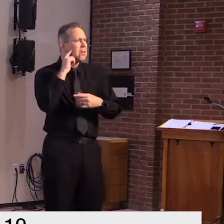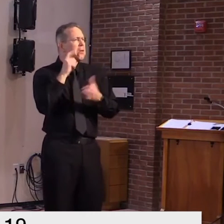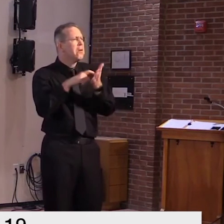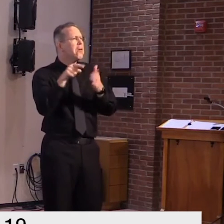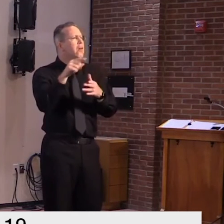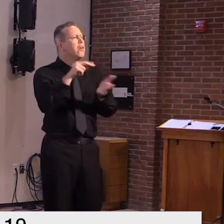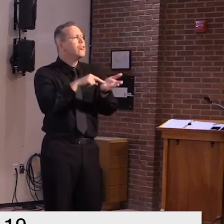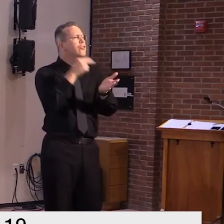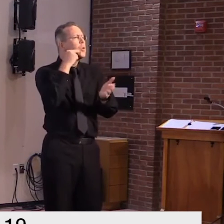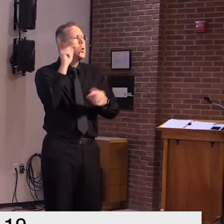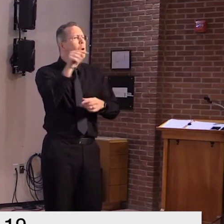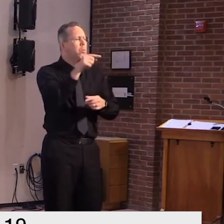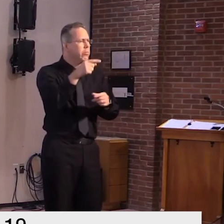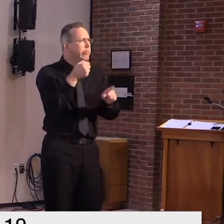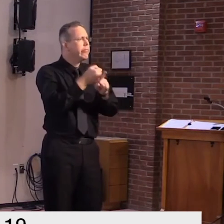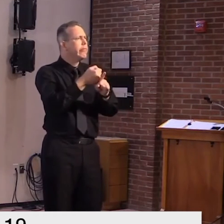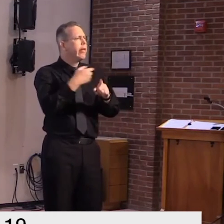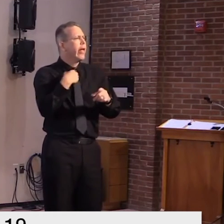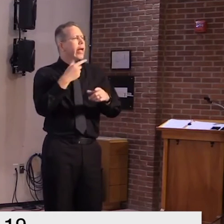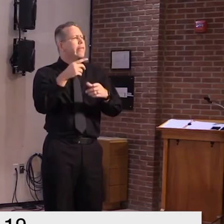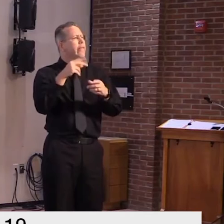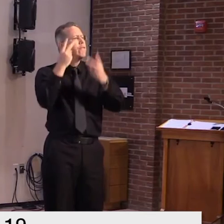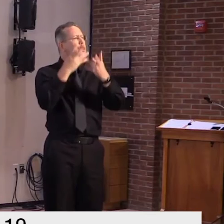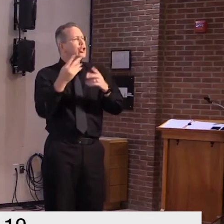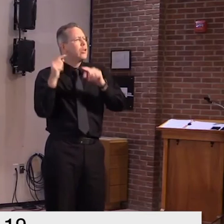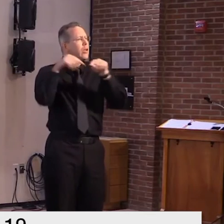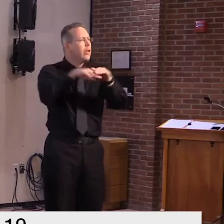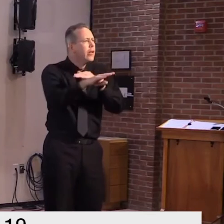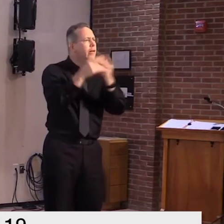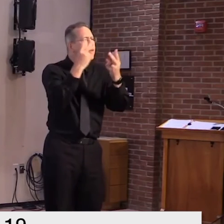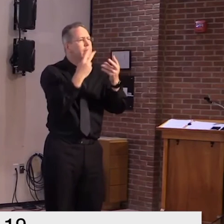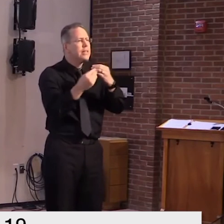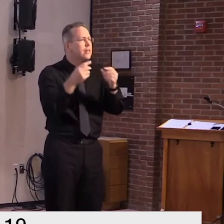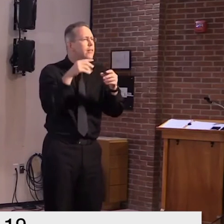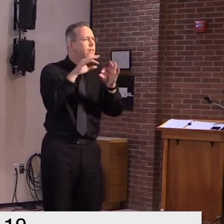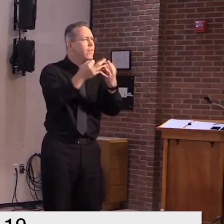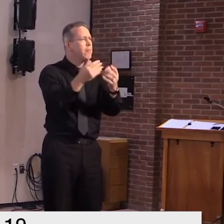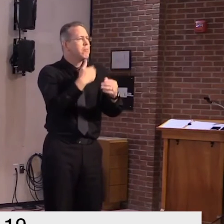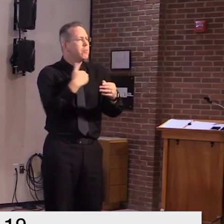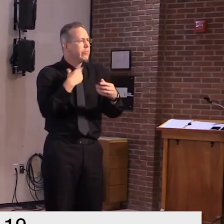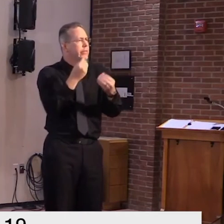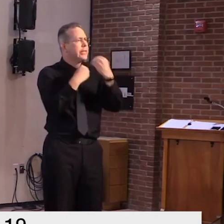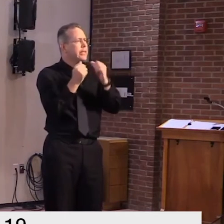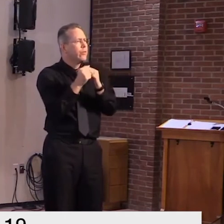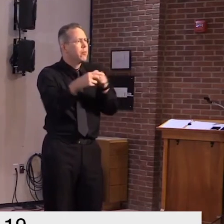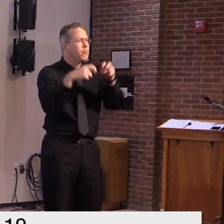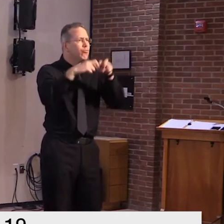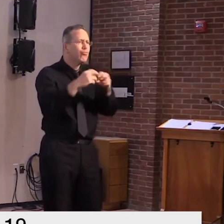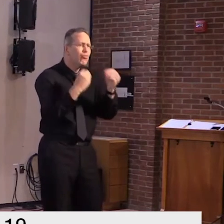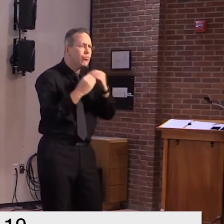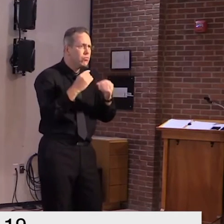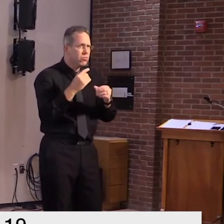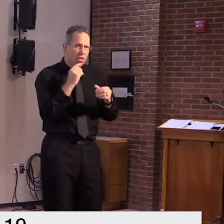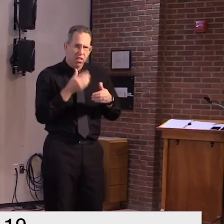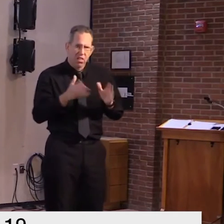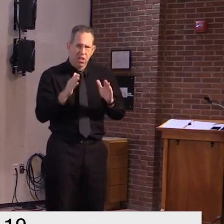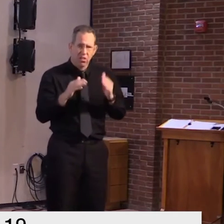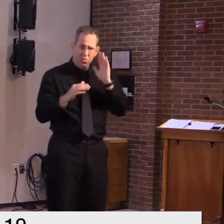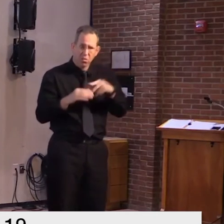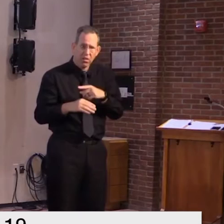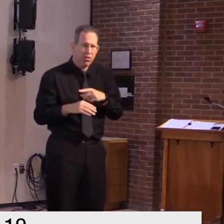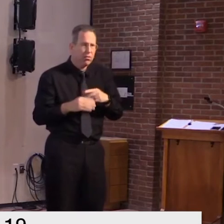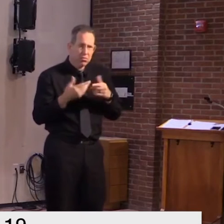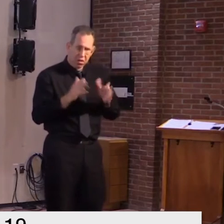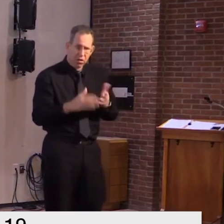different than other areas because this is a regulated industry and we will um we